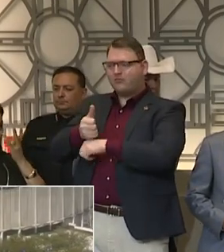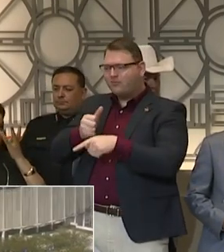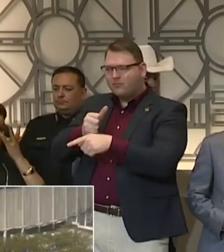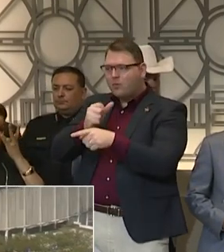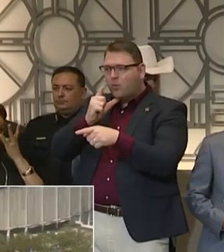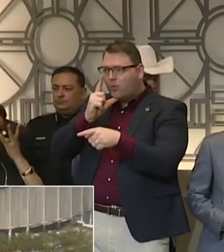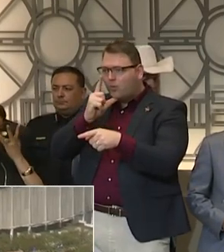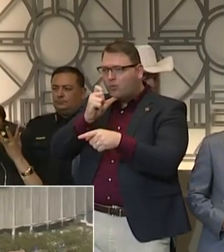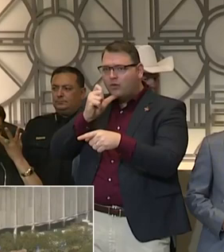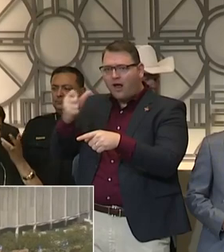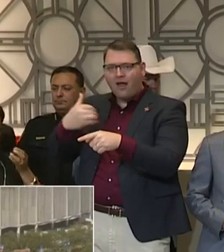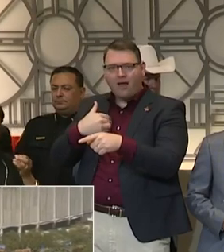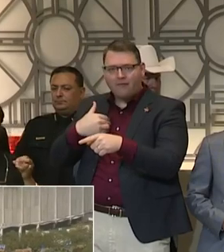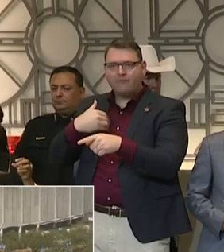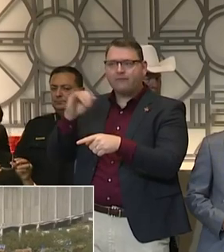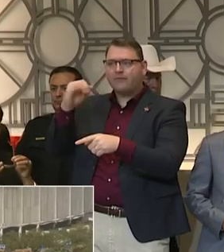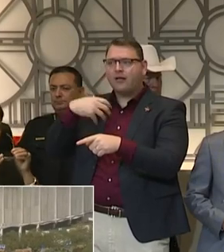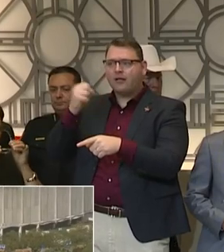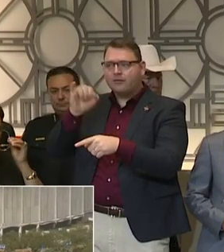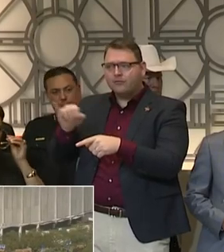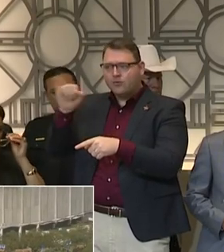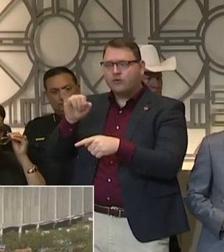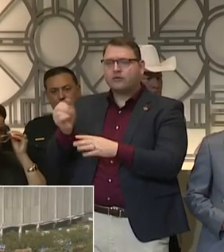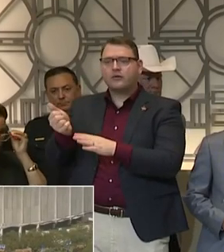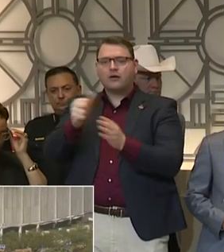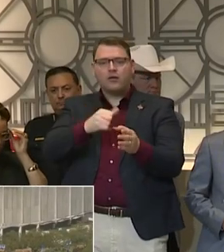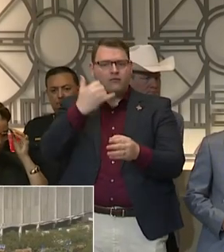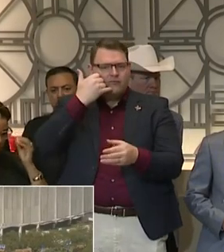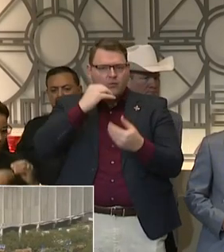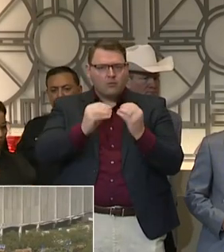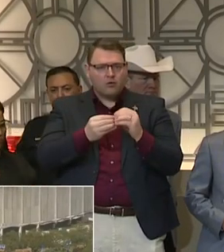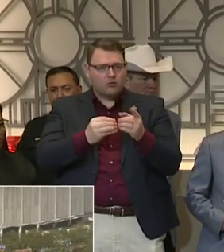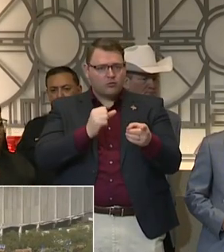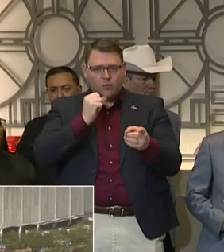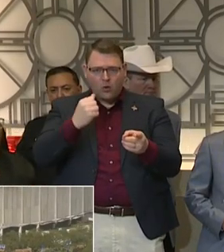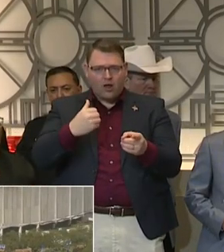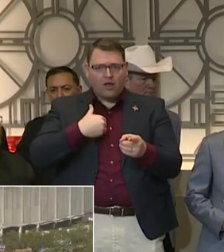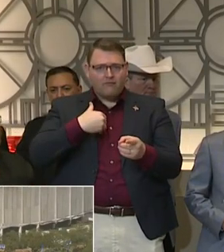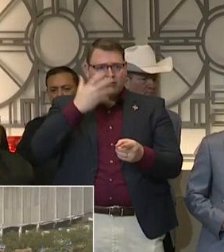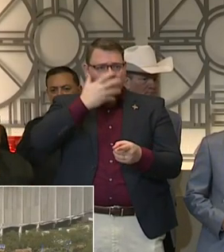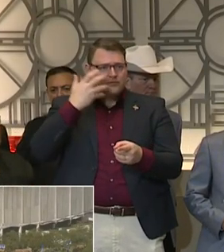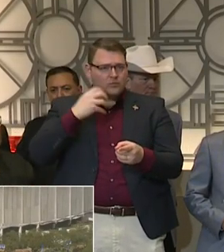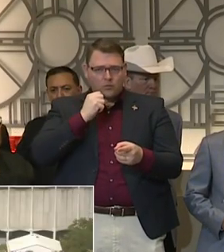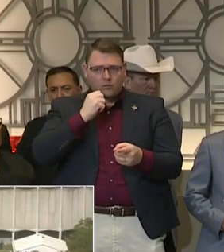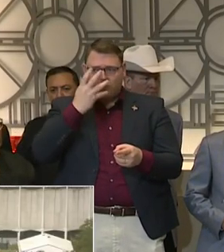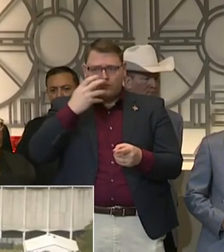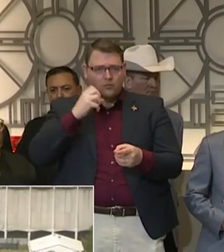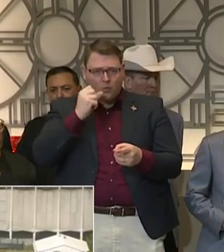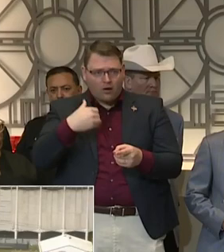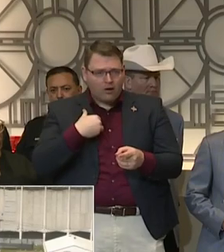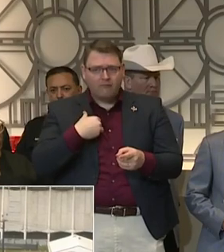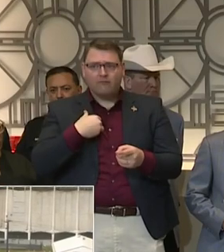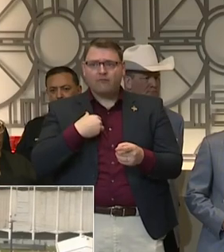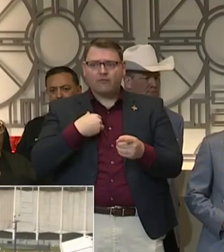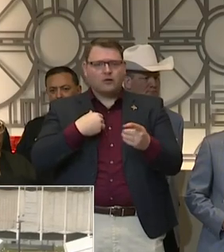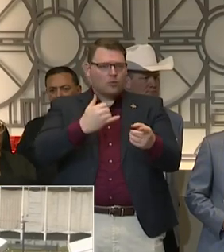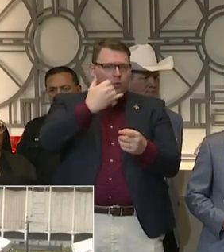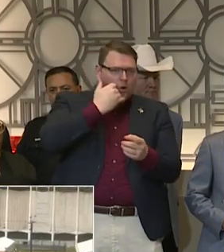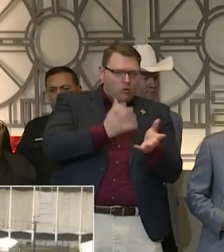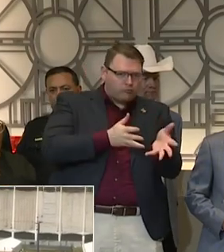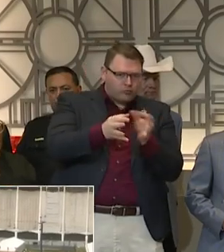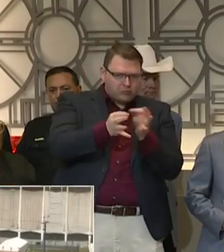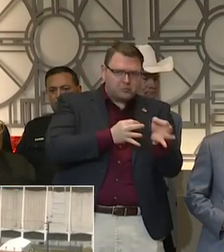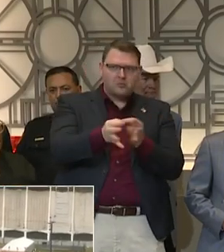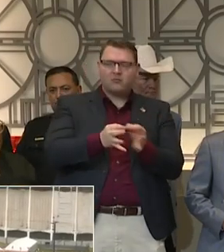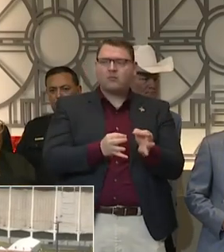call who are undocumented, ultimately we're all going to have to continue to play our part, not only on social distancing, not